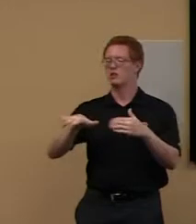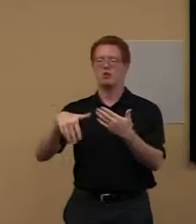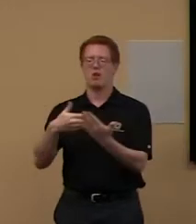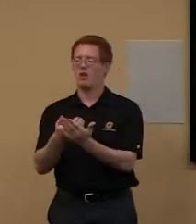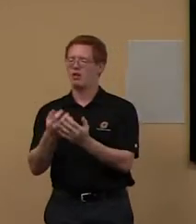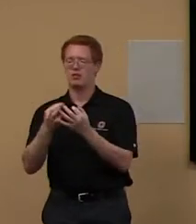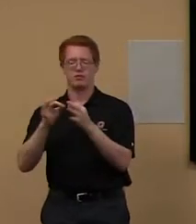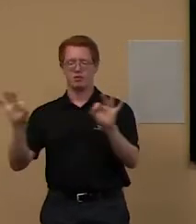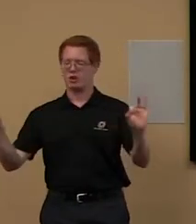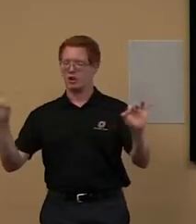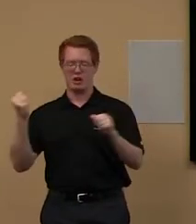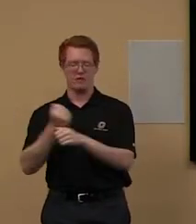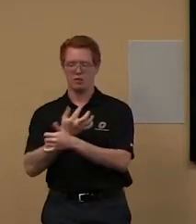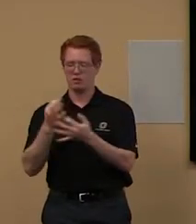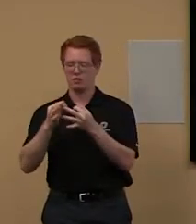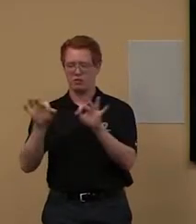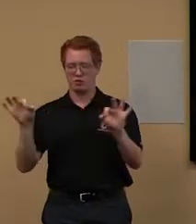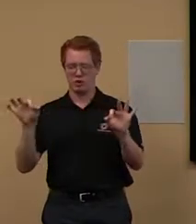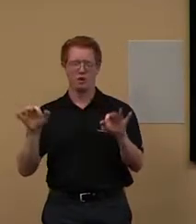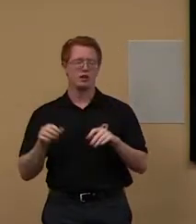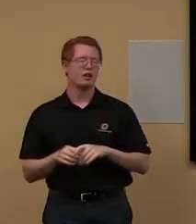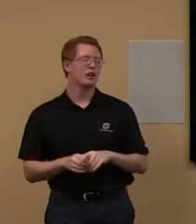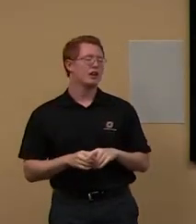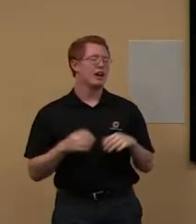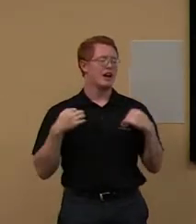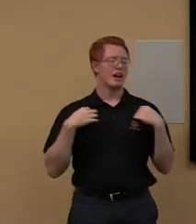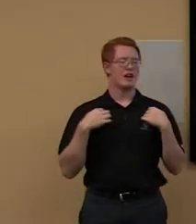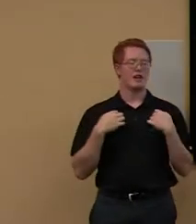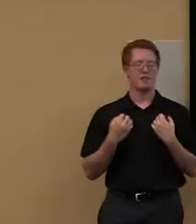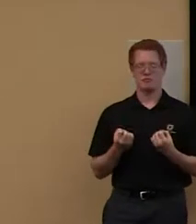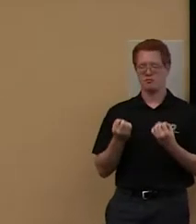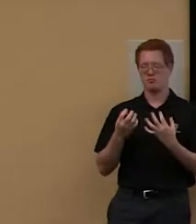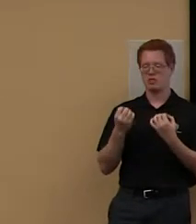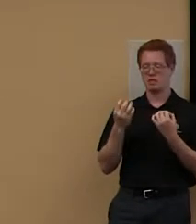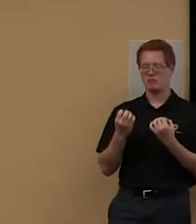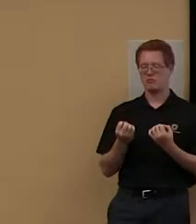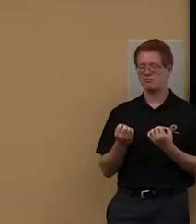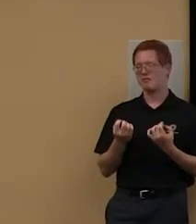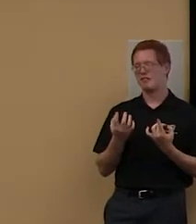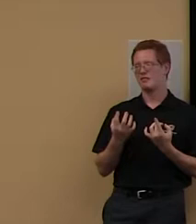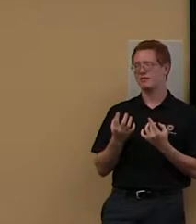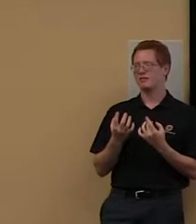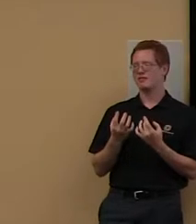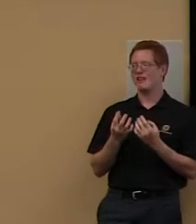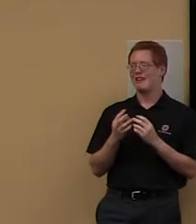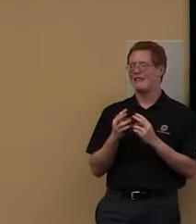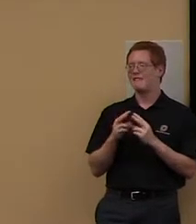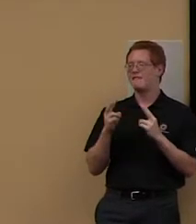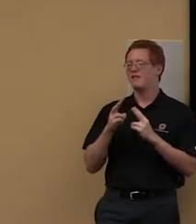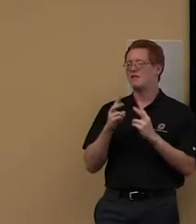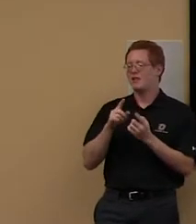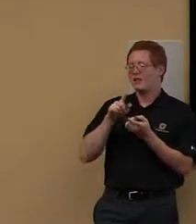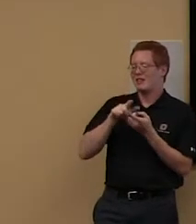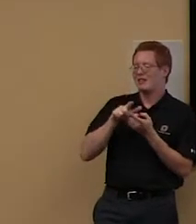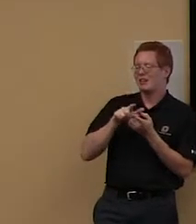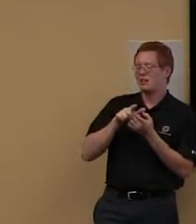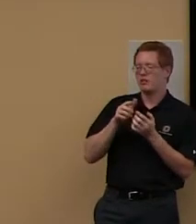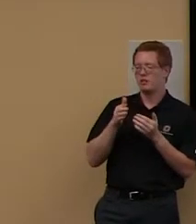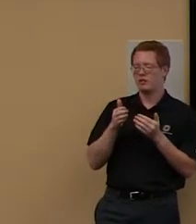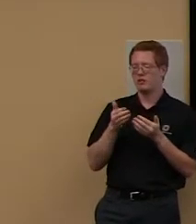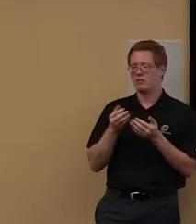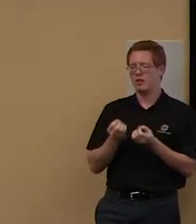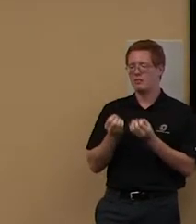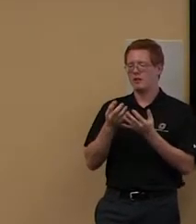yeah, there are very few things that we have here that actually cost you anything. So, and I'll make sure to highlight those.